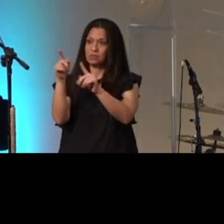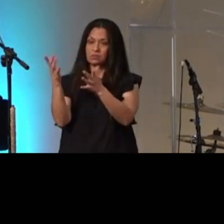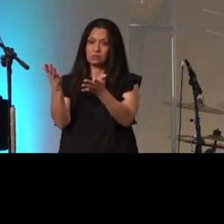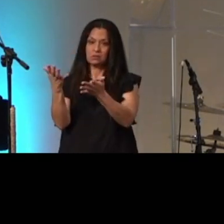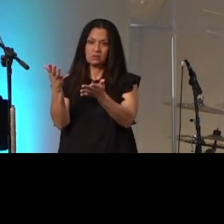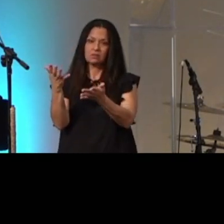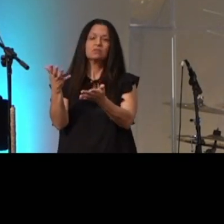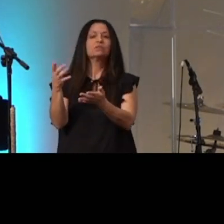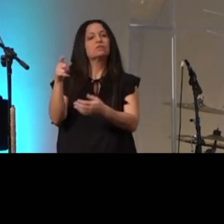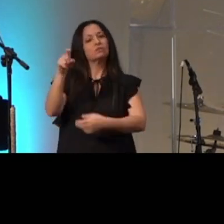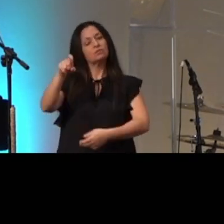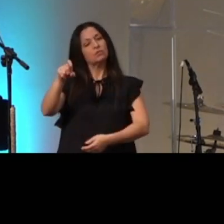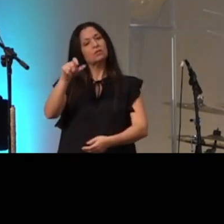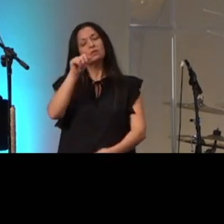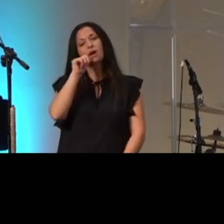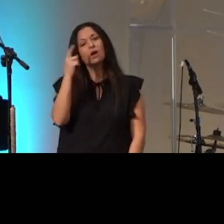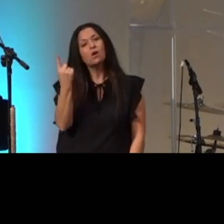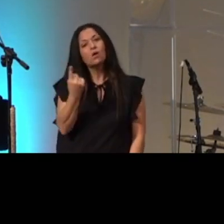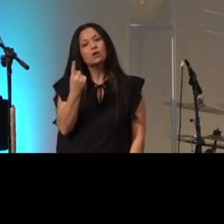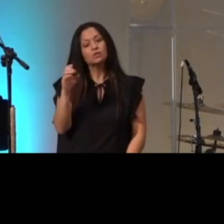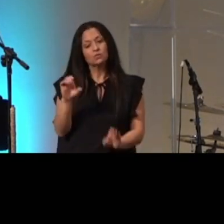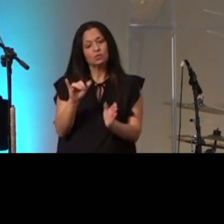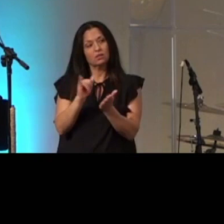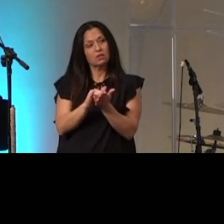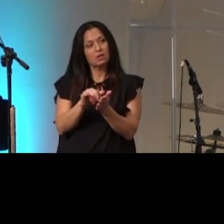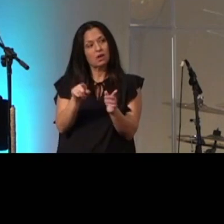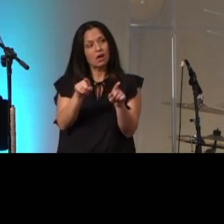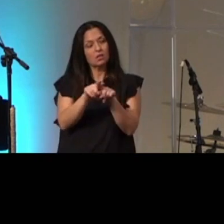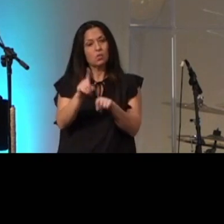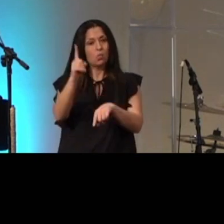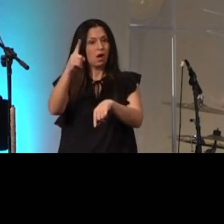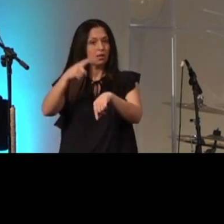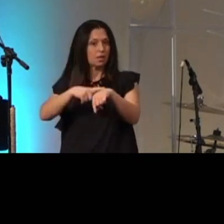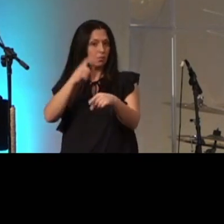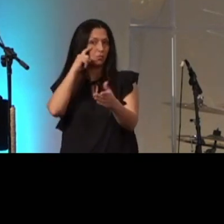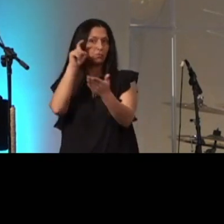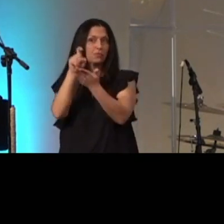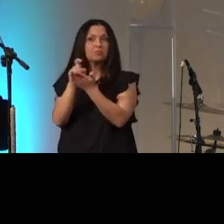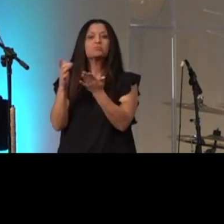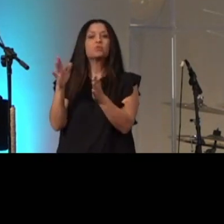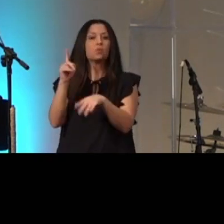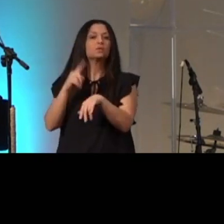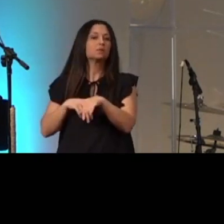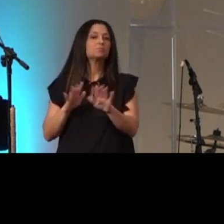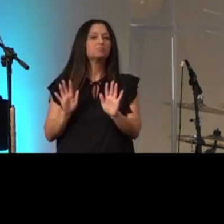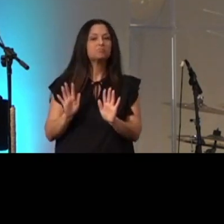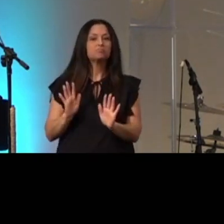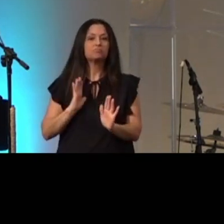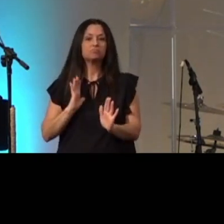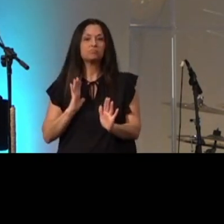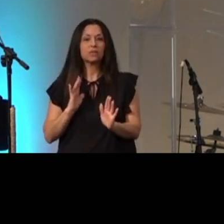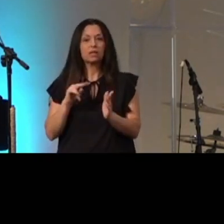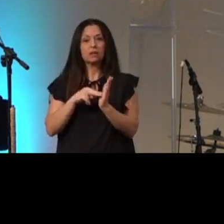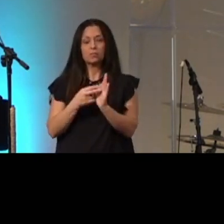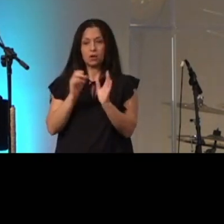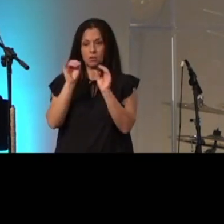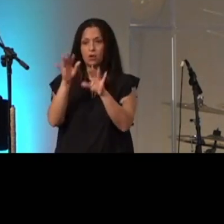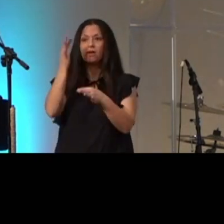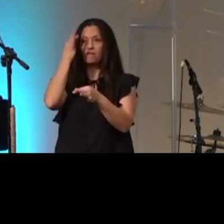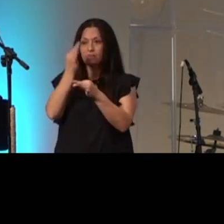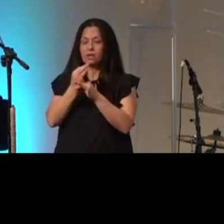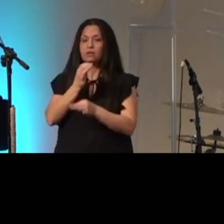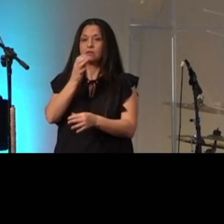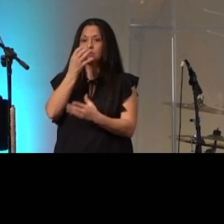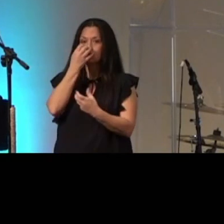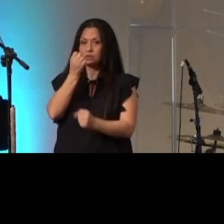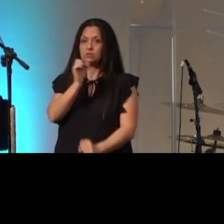is to not only do that as a one time recognition meaning that we put our faith and trust